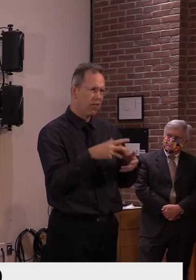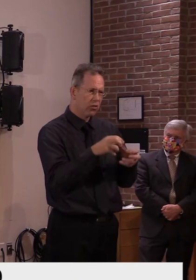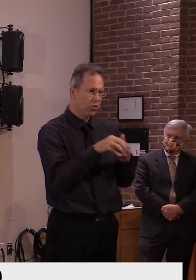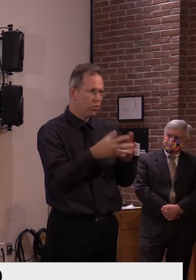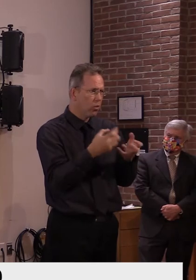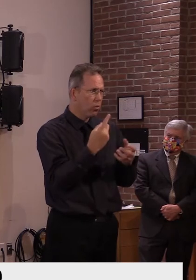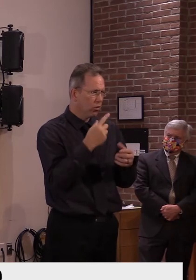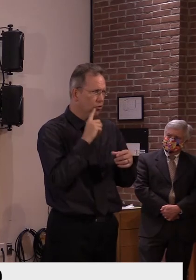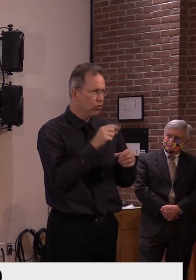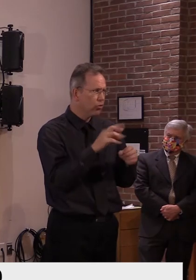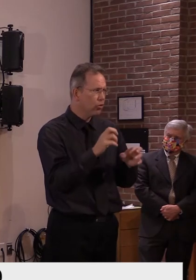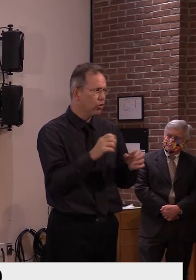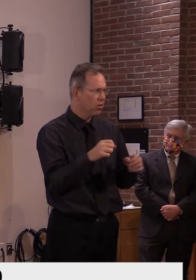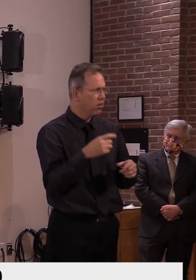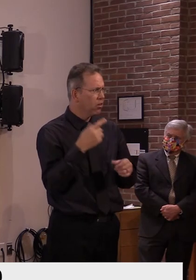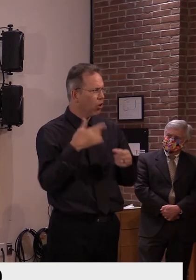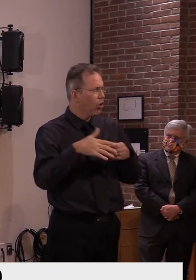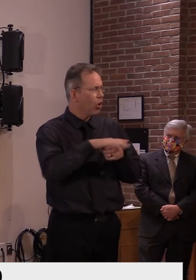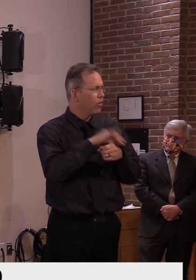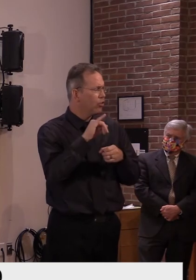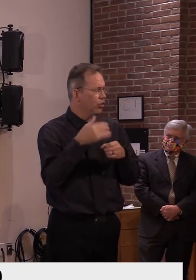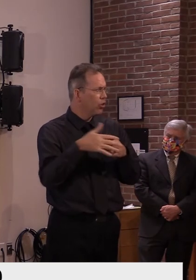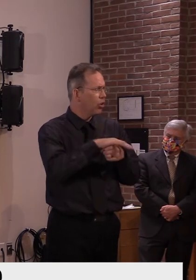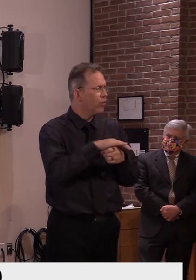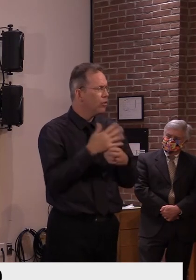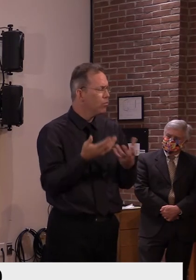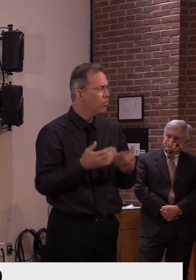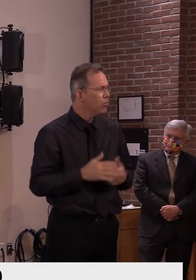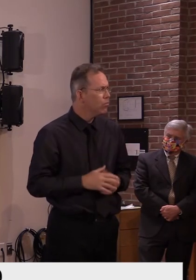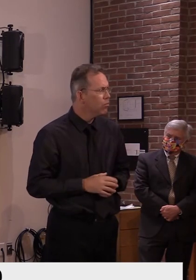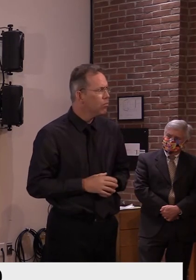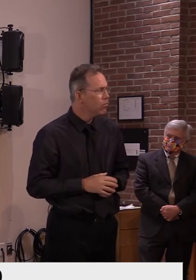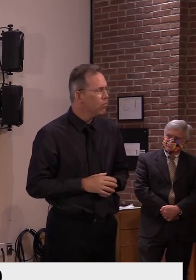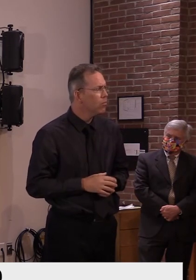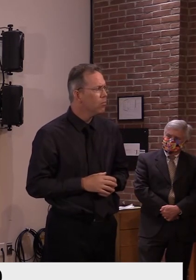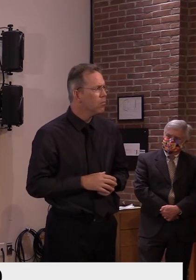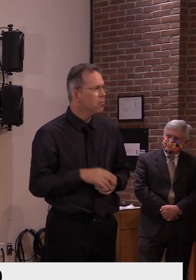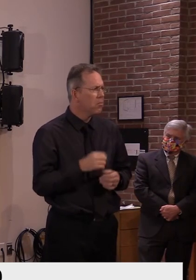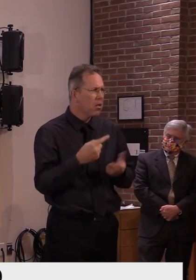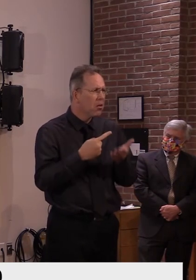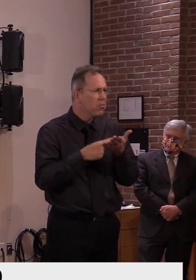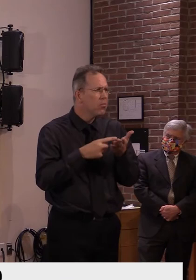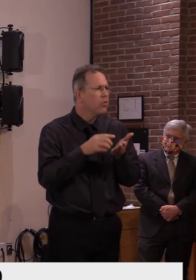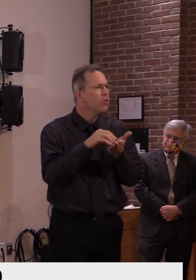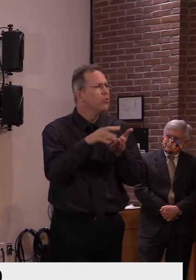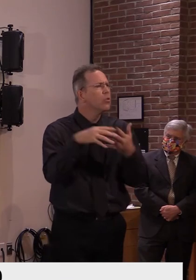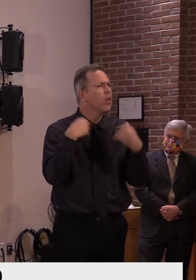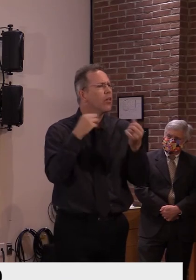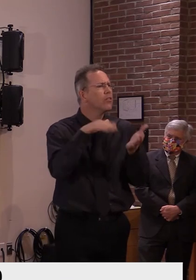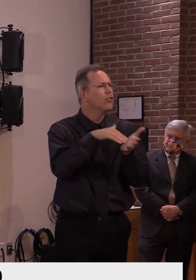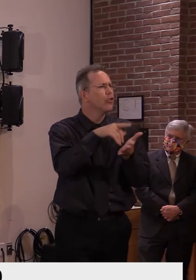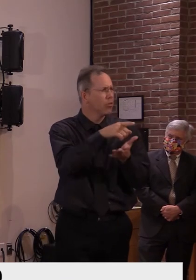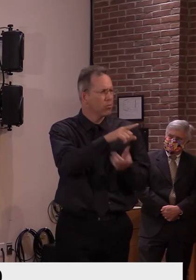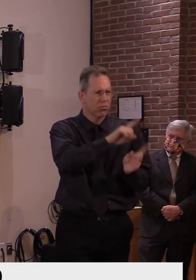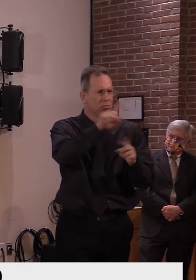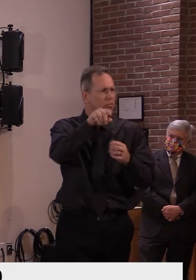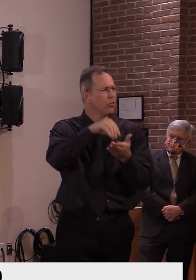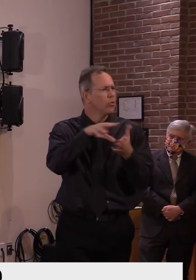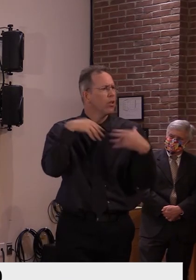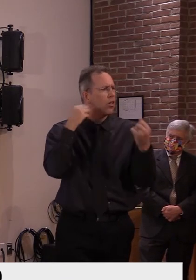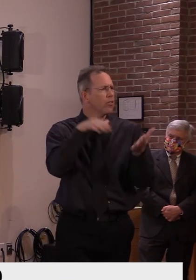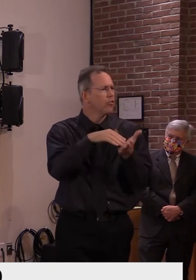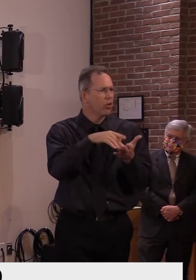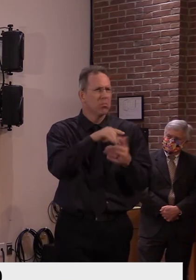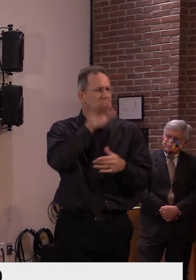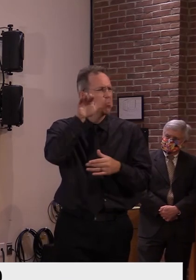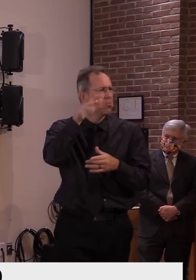insurance and, um, could work with your health center there as well. Uh, and